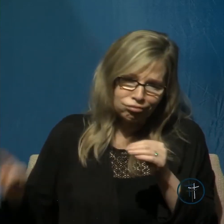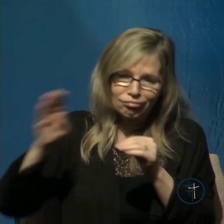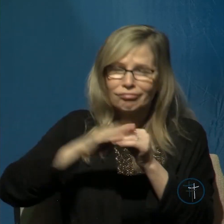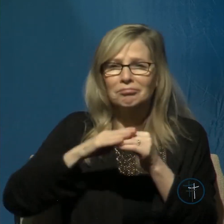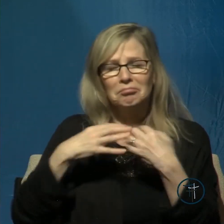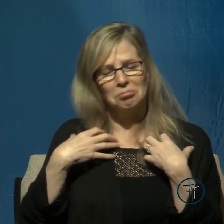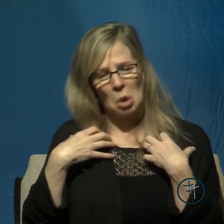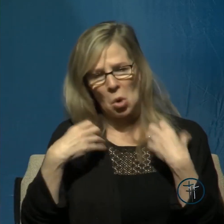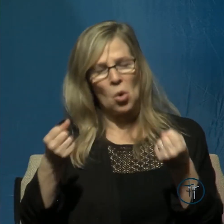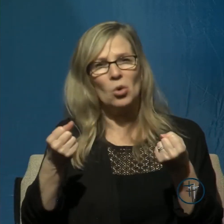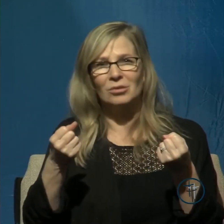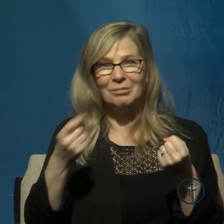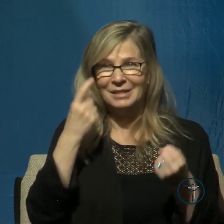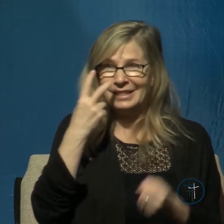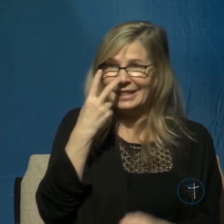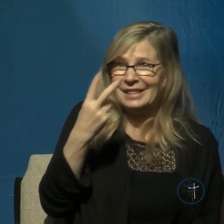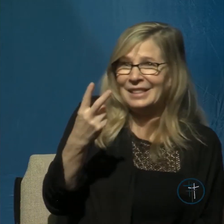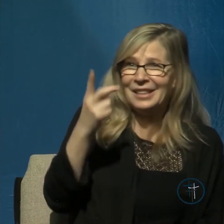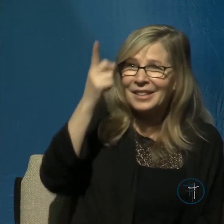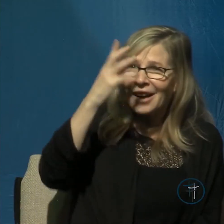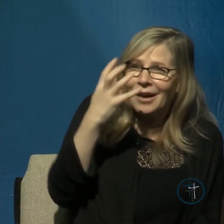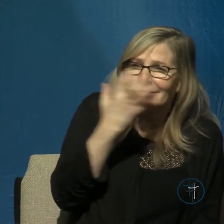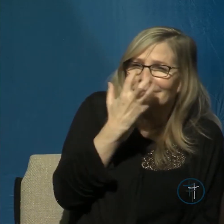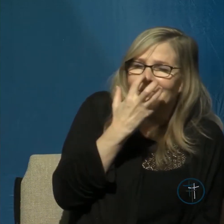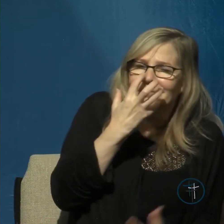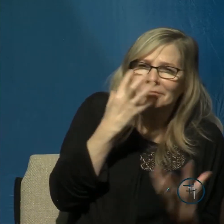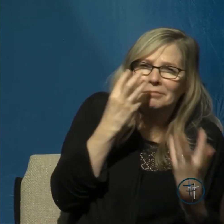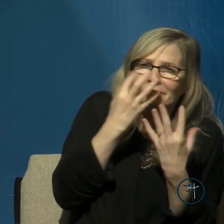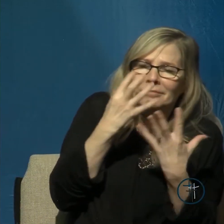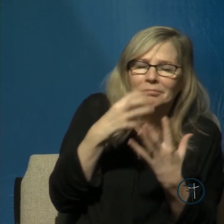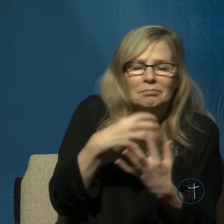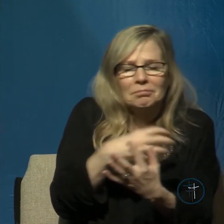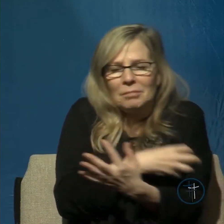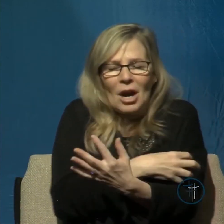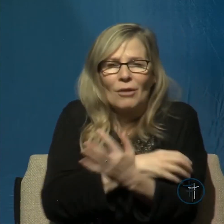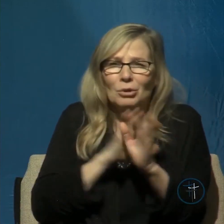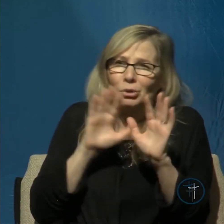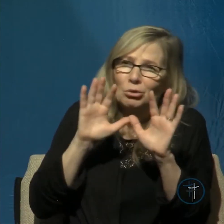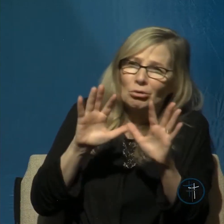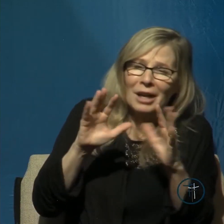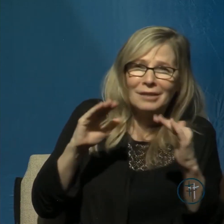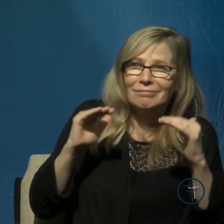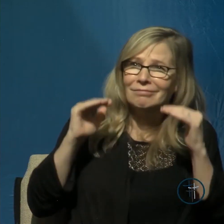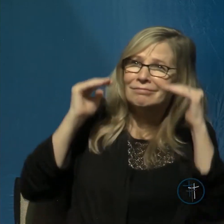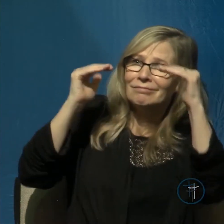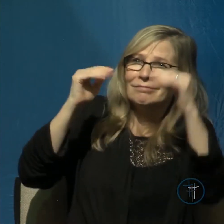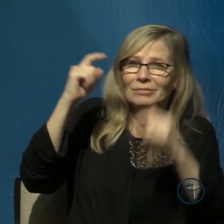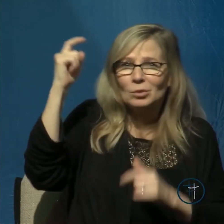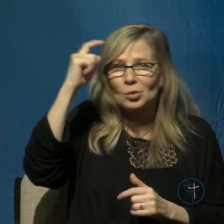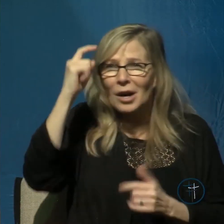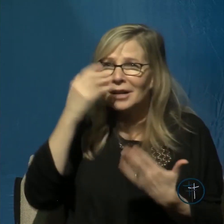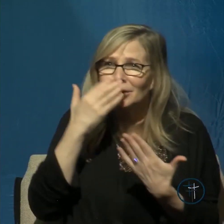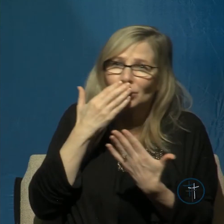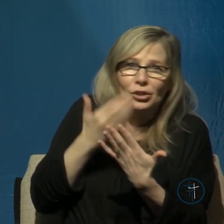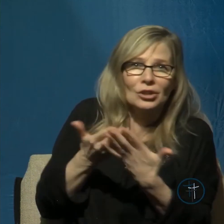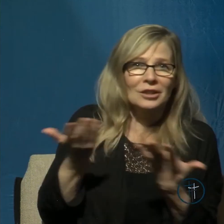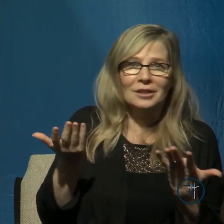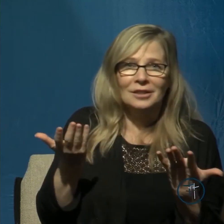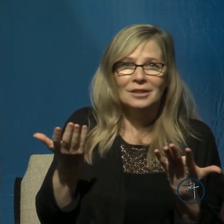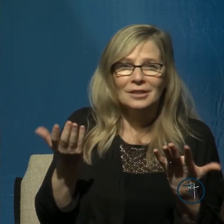see just how great and majestic and powerful and wise and good God really is and when he did that he said all